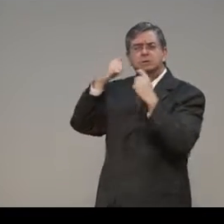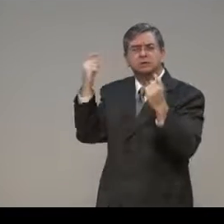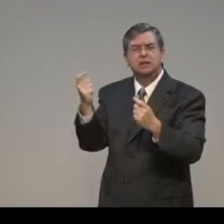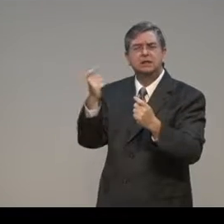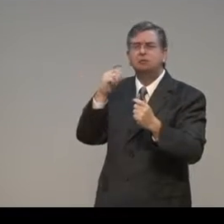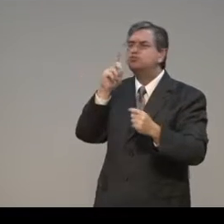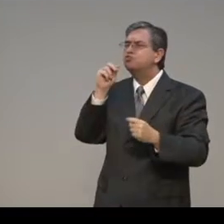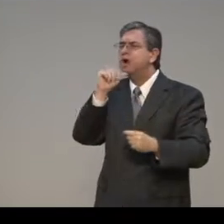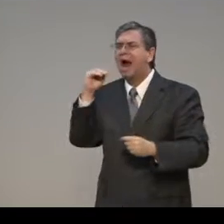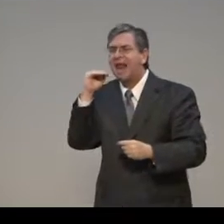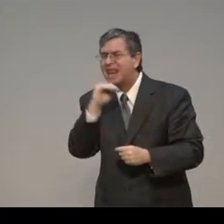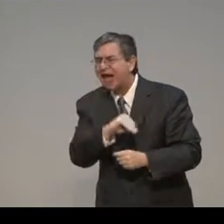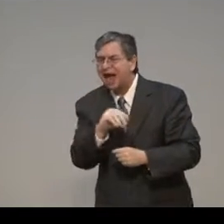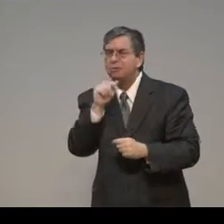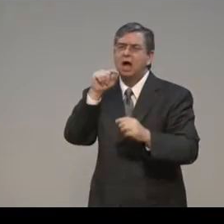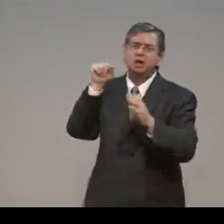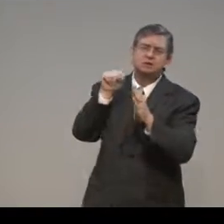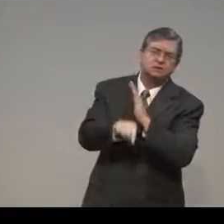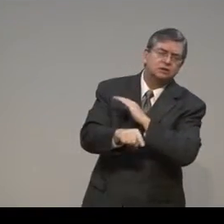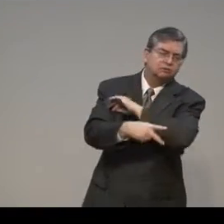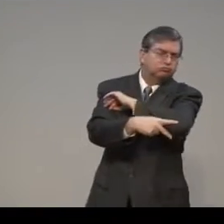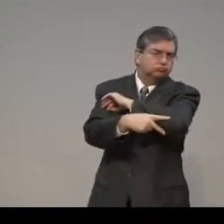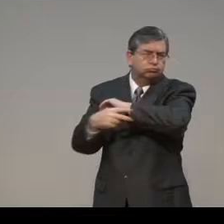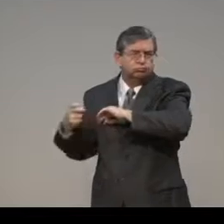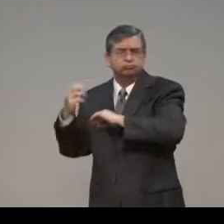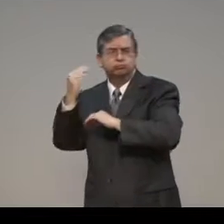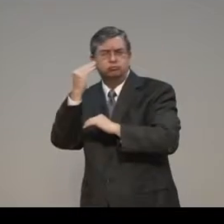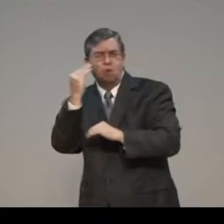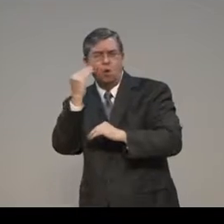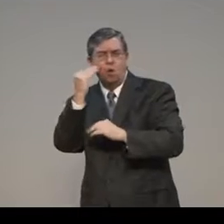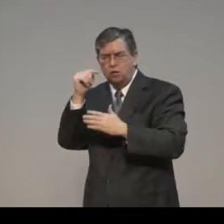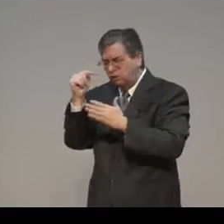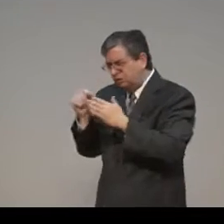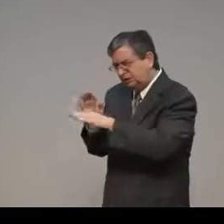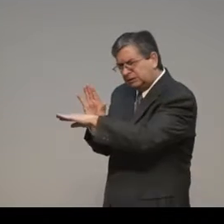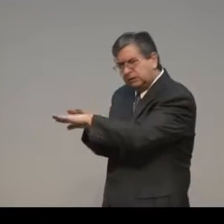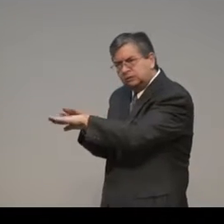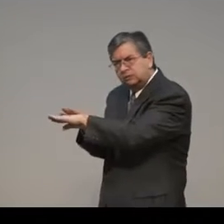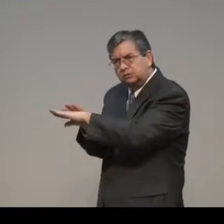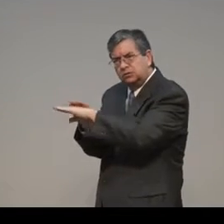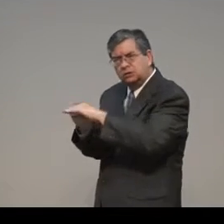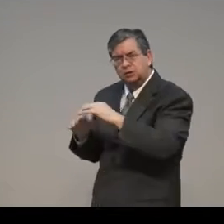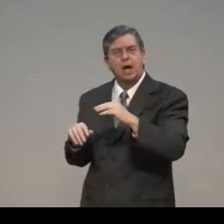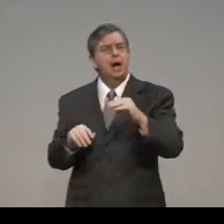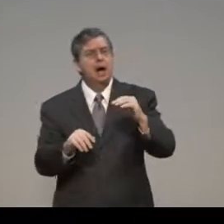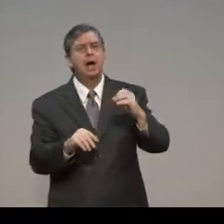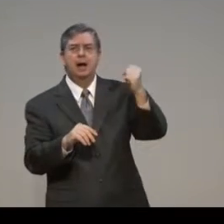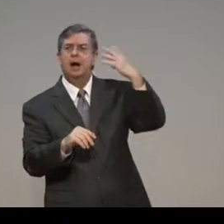to show people what they should not do, according to God.